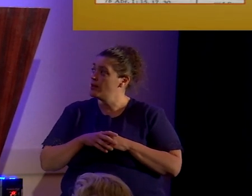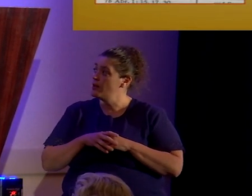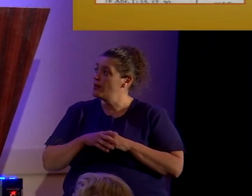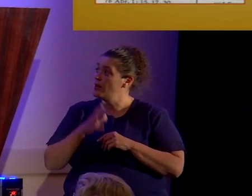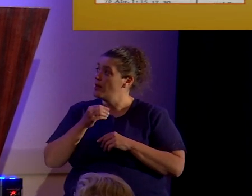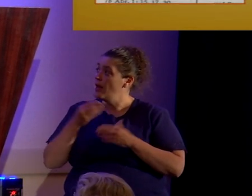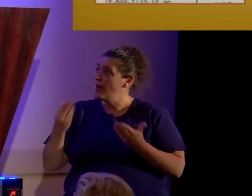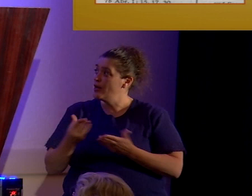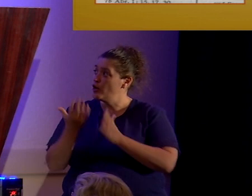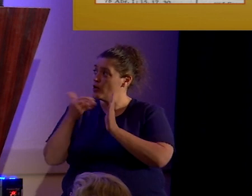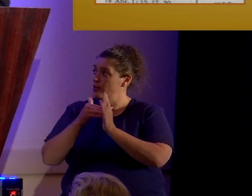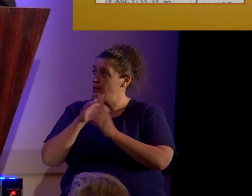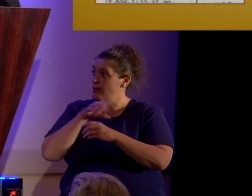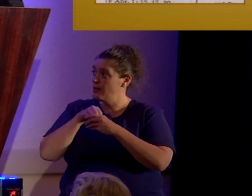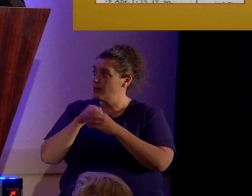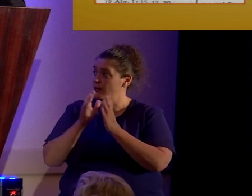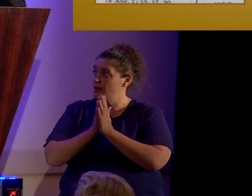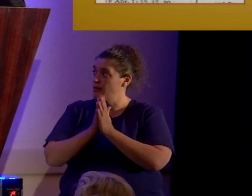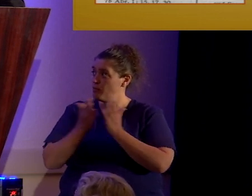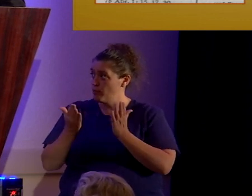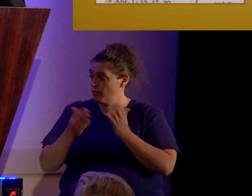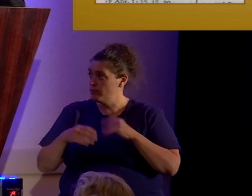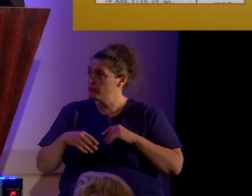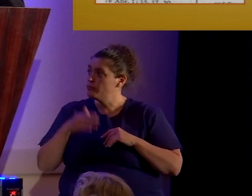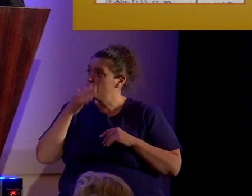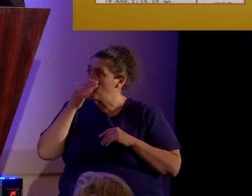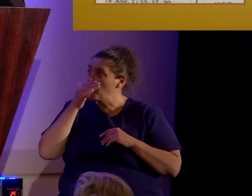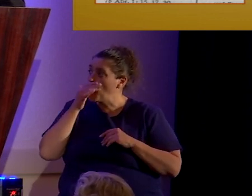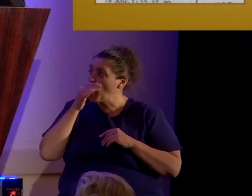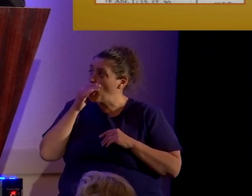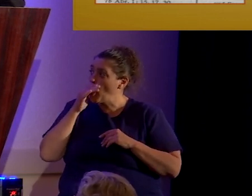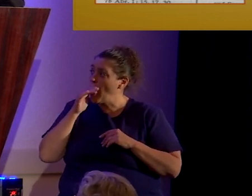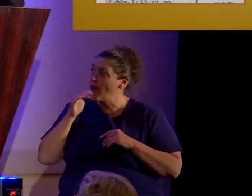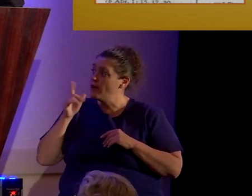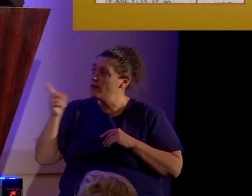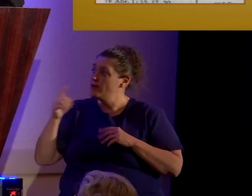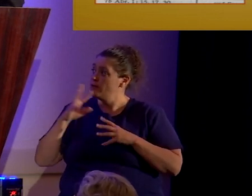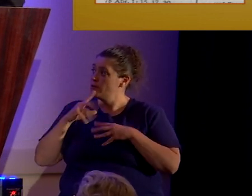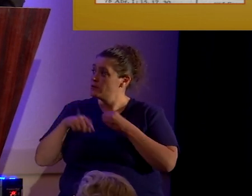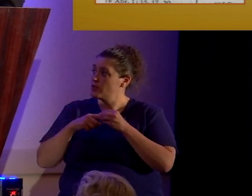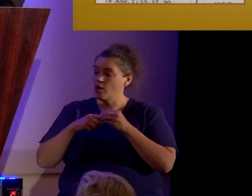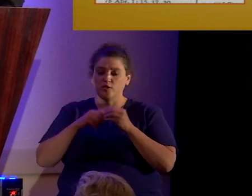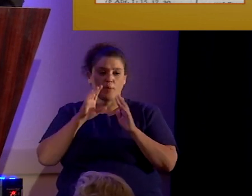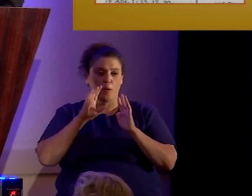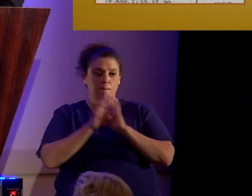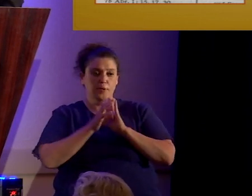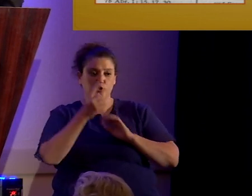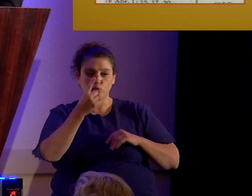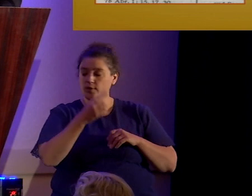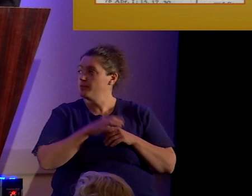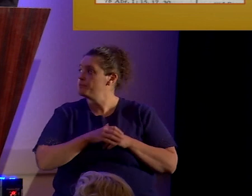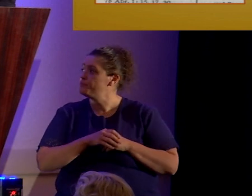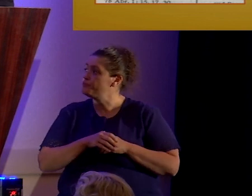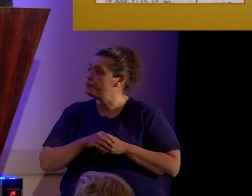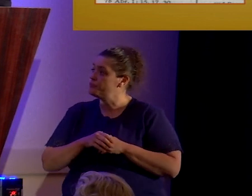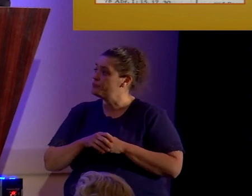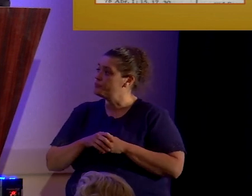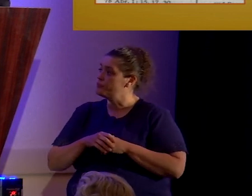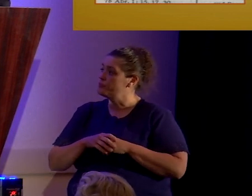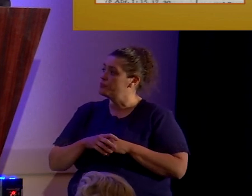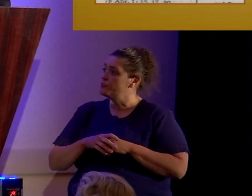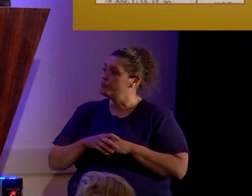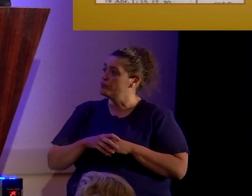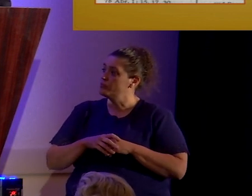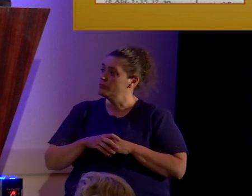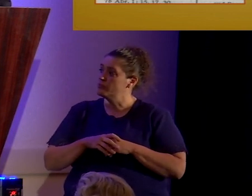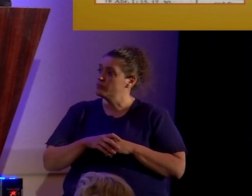And here it is in the text. This refers to figure one, a facsimile one. It